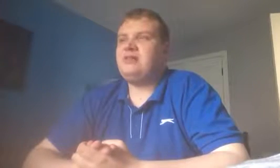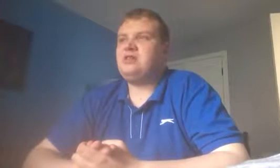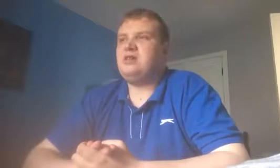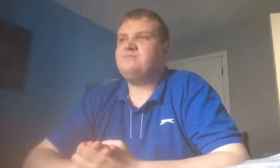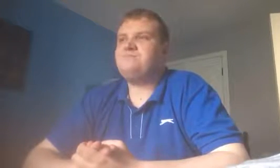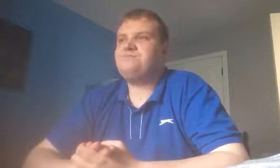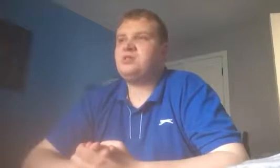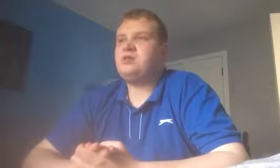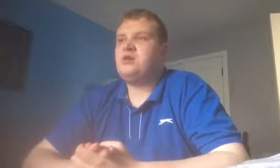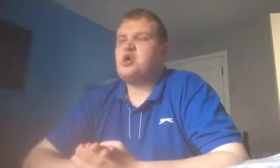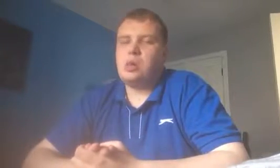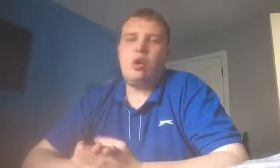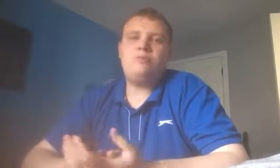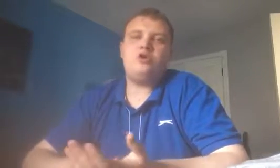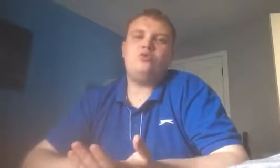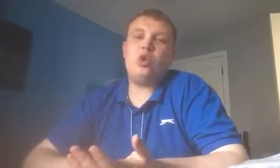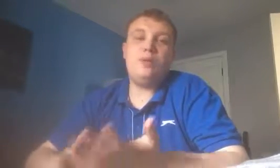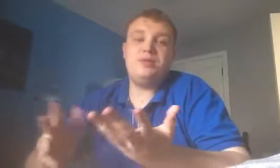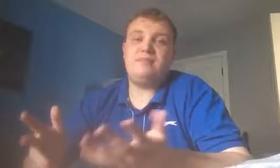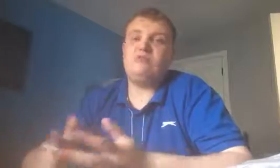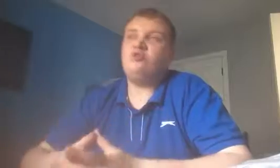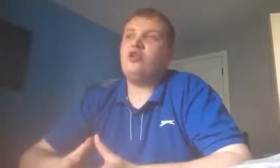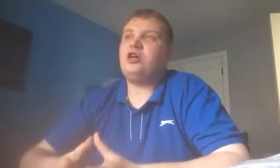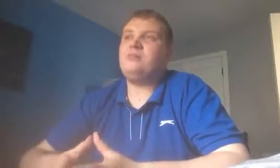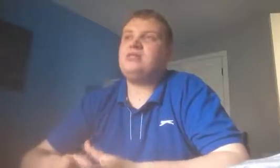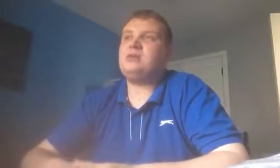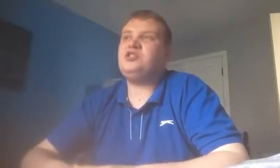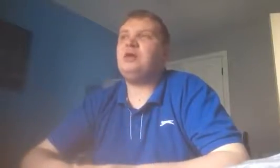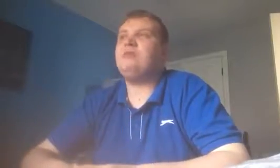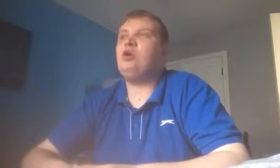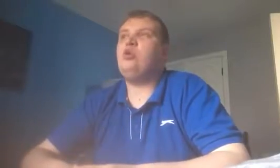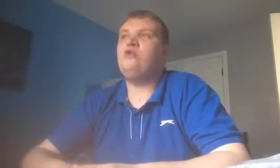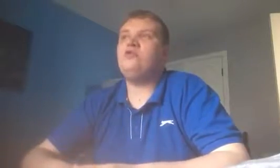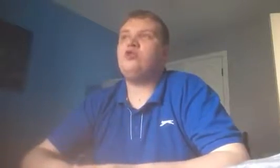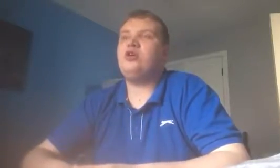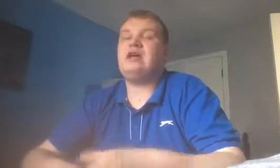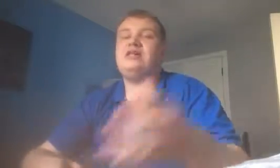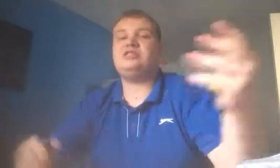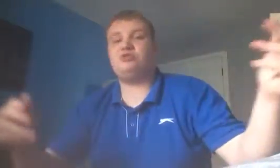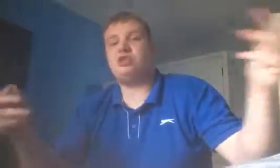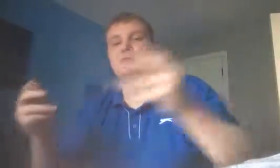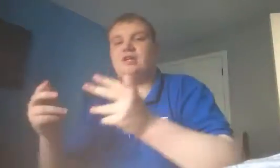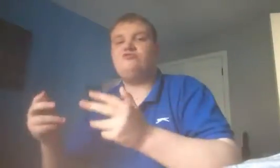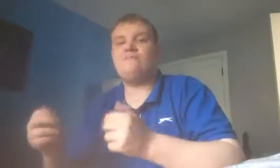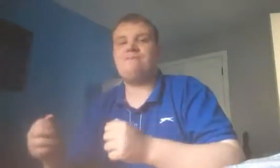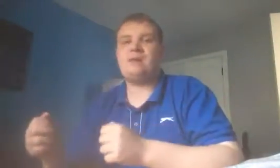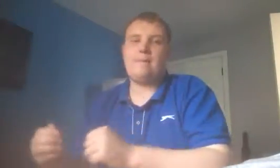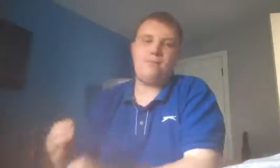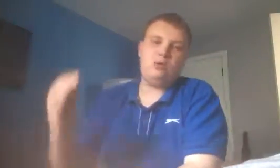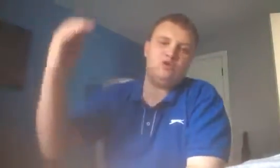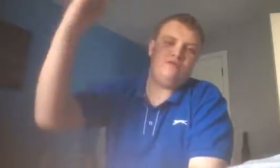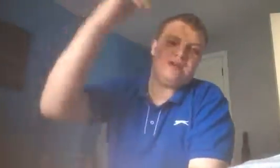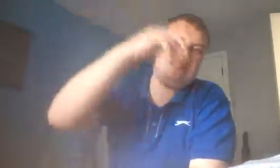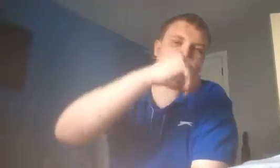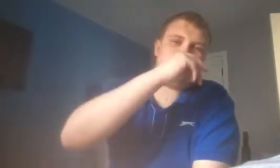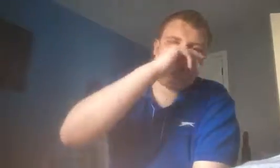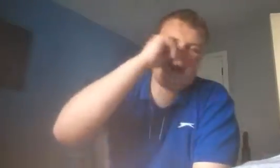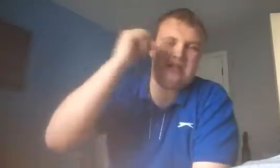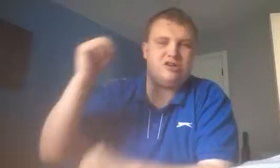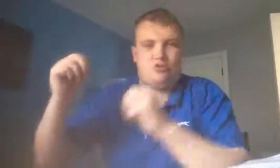lobbed Marlon Neuer and chipped the ball over Neuer as he was coming out. The ball went over into the back of the net now.